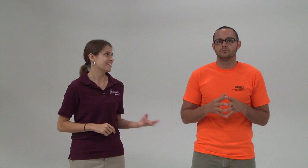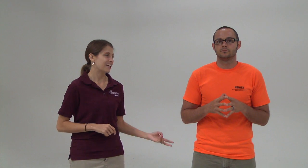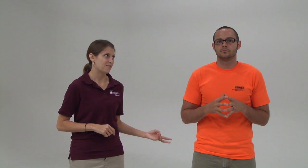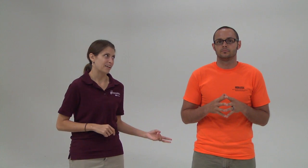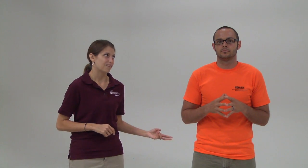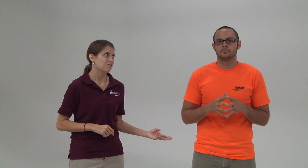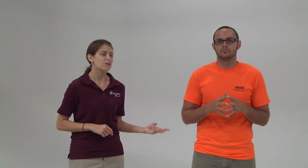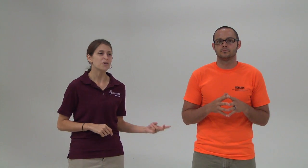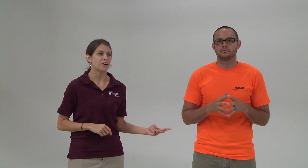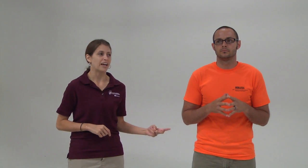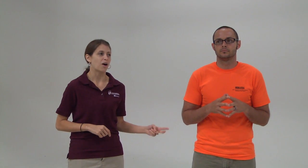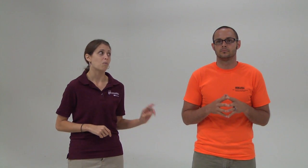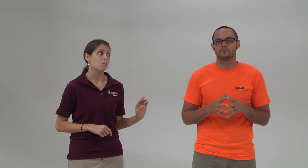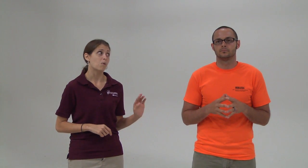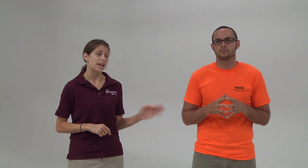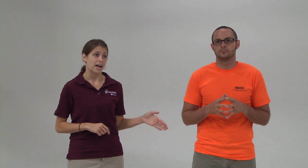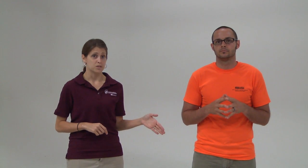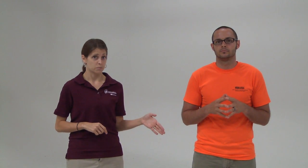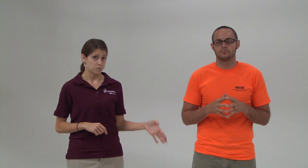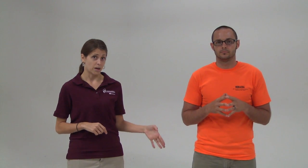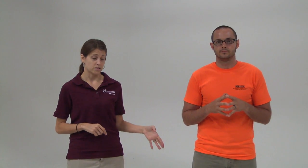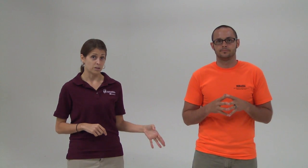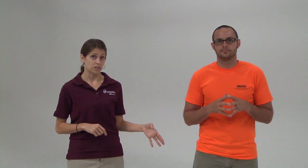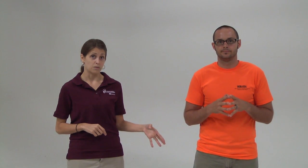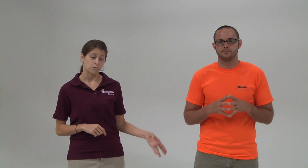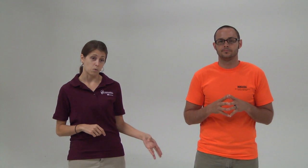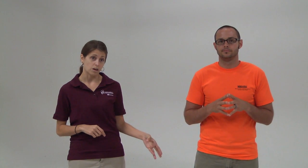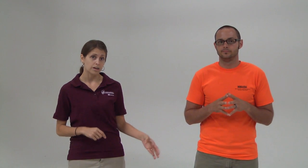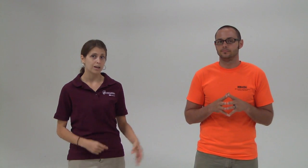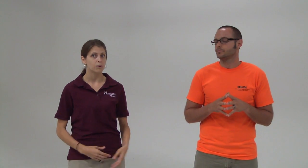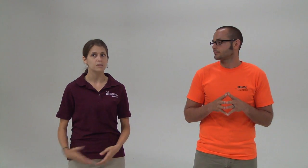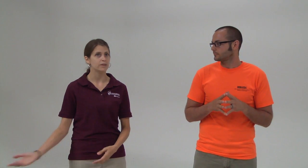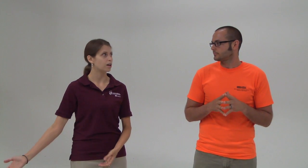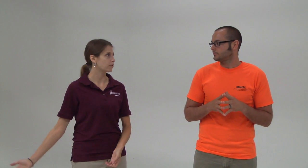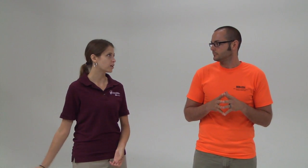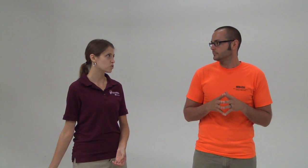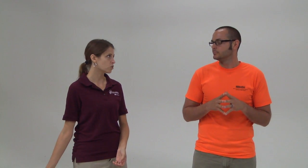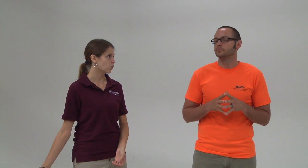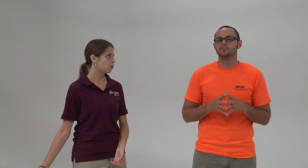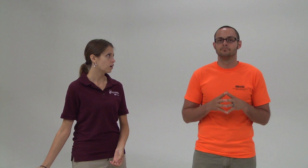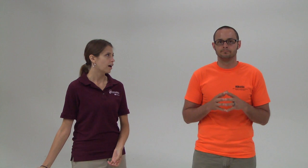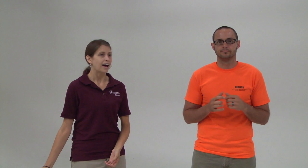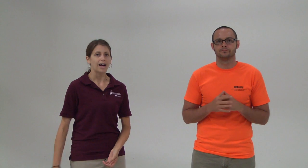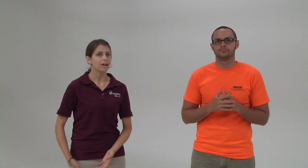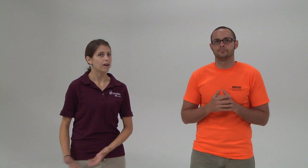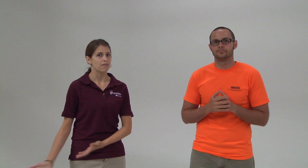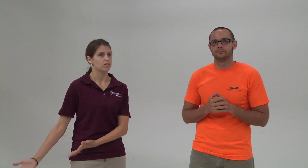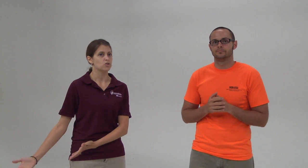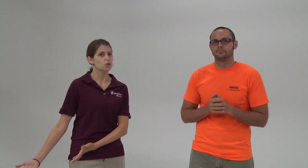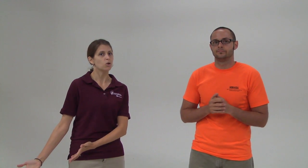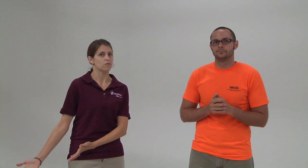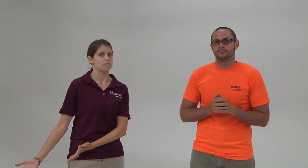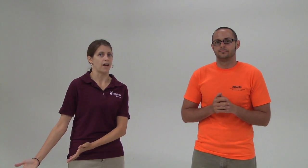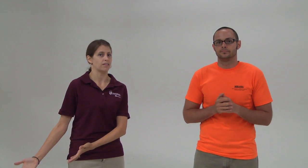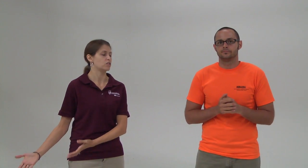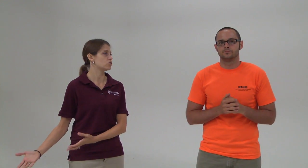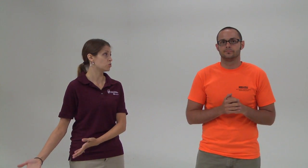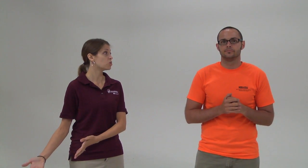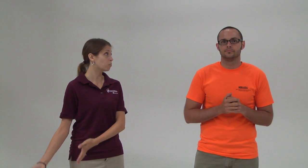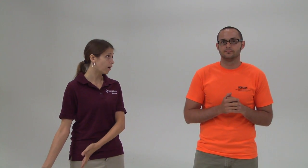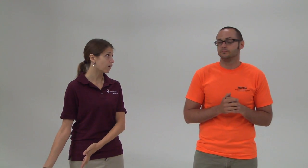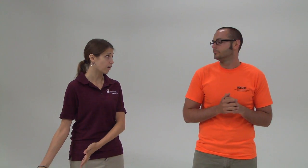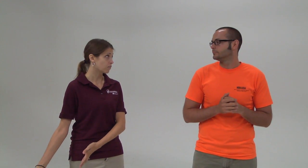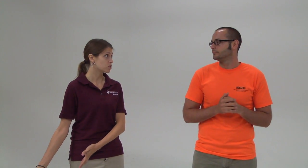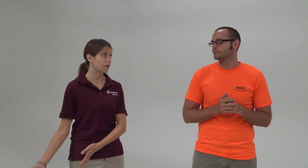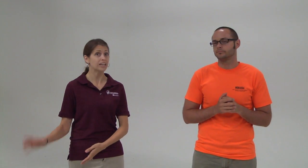The second thing is claiming it. Figuring out what I have some responsibility for and what's beyond my control. I don't have any control over the fact